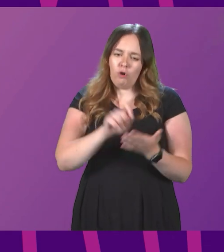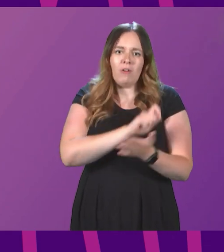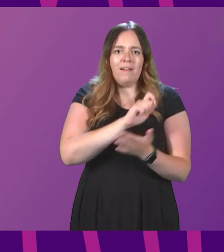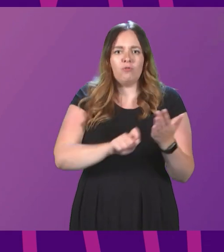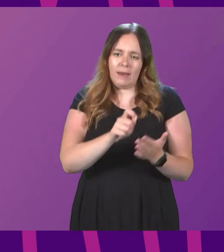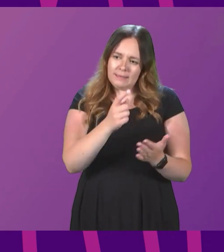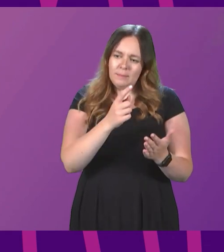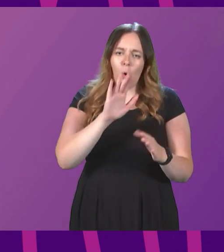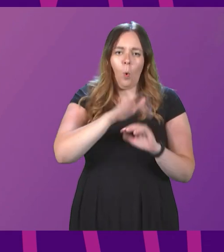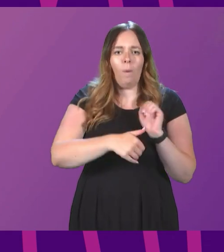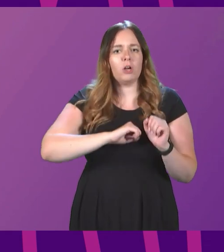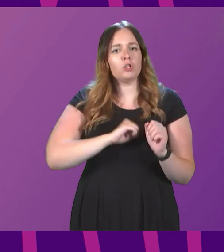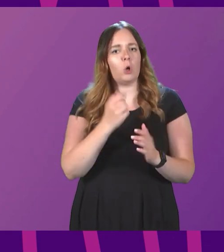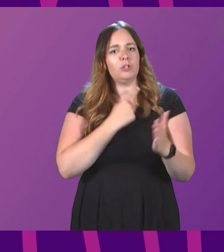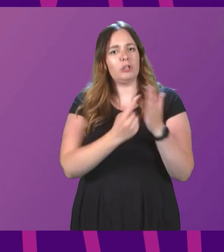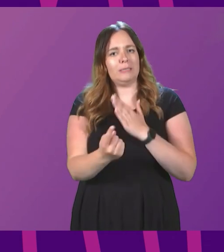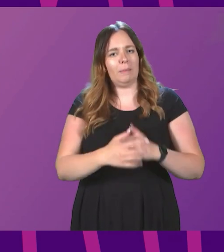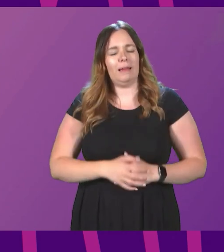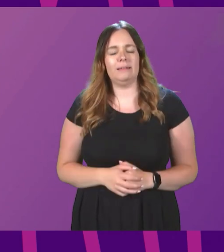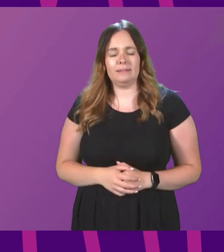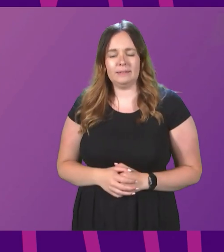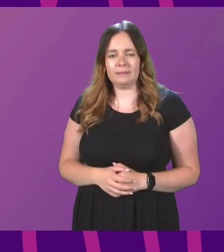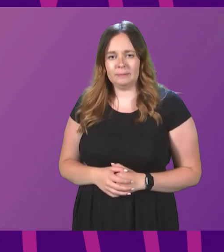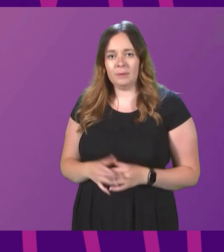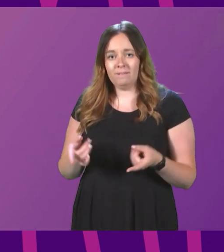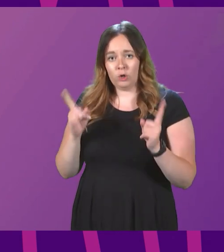on Scottish independence. First minister.